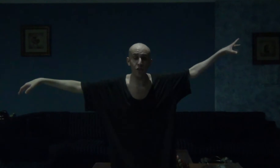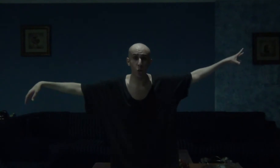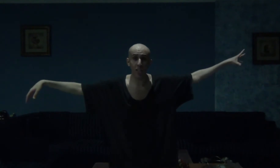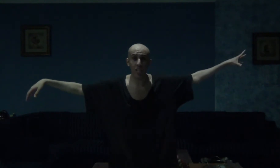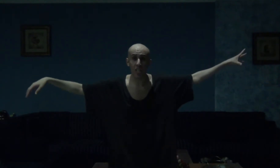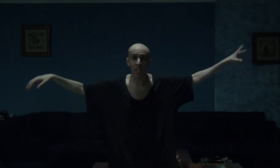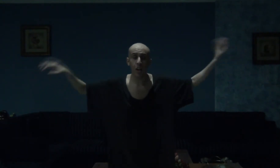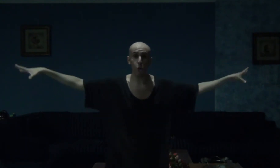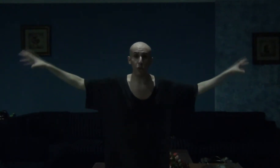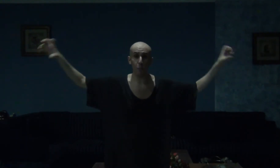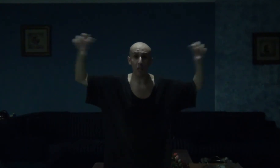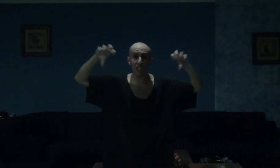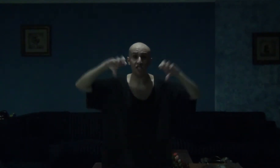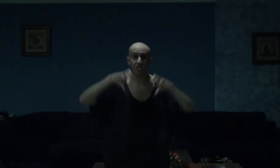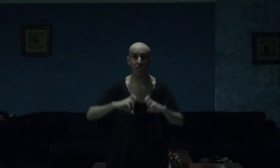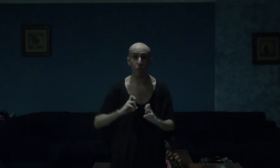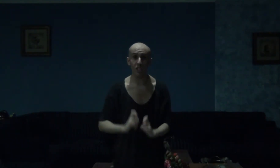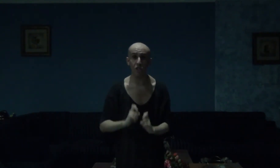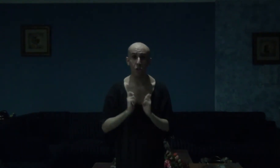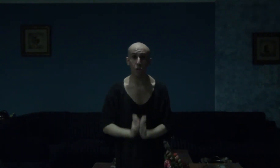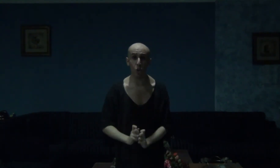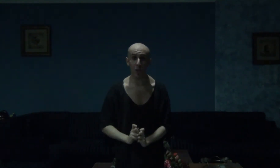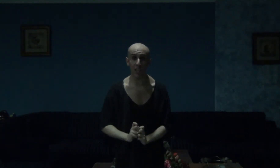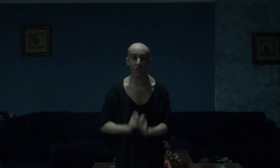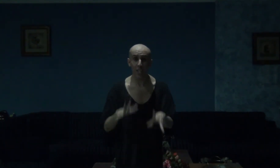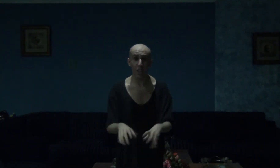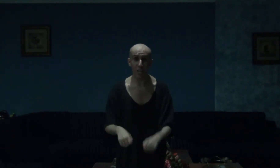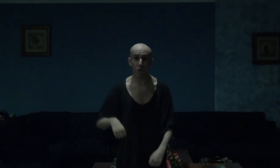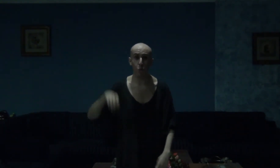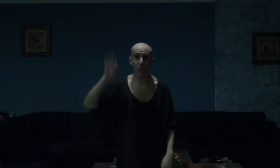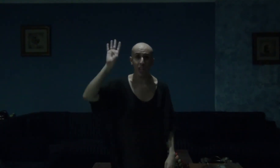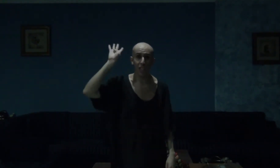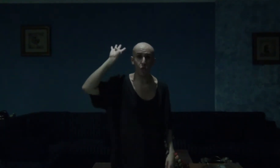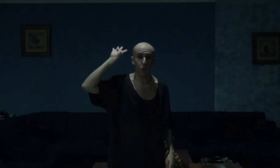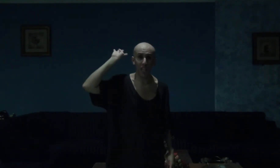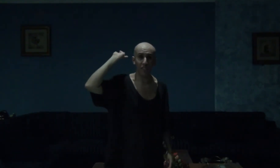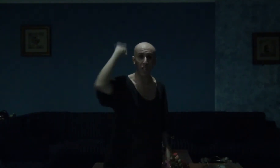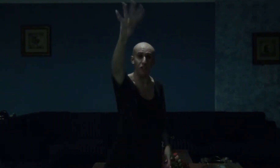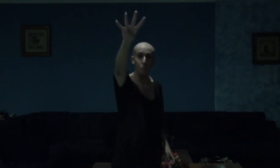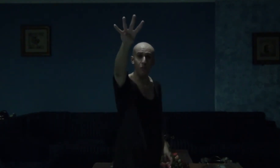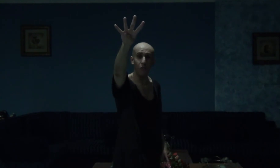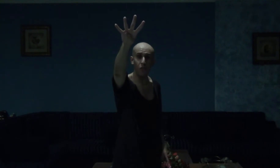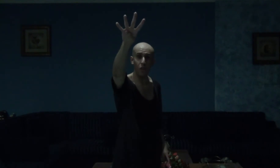Joey King are what made this series so great, and that's why it ranks at number four.